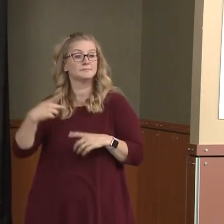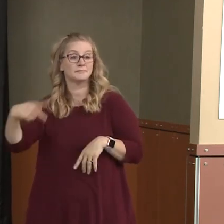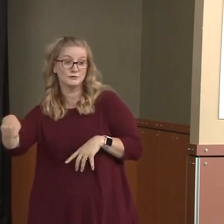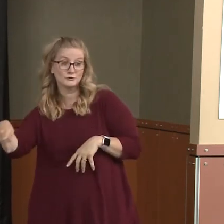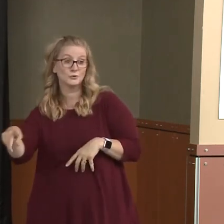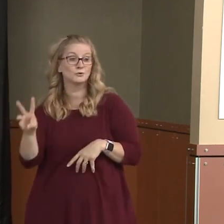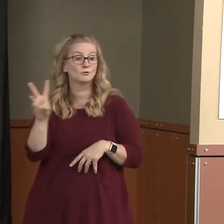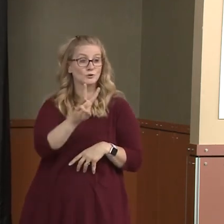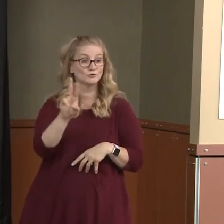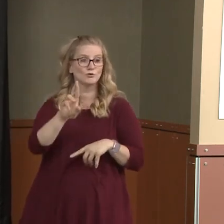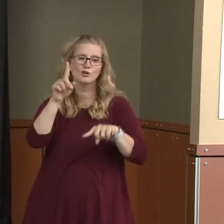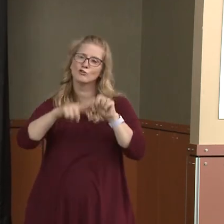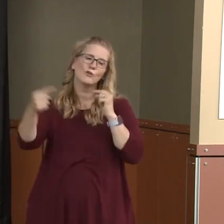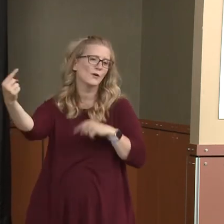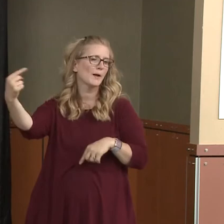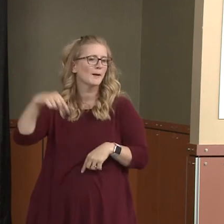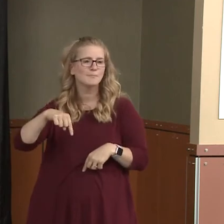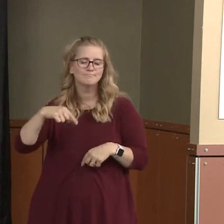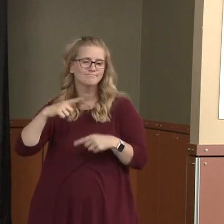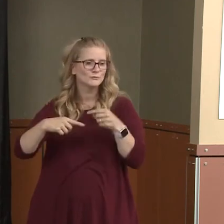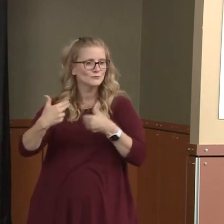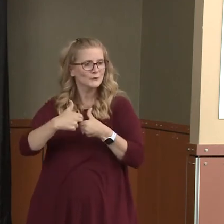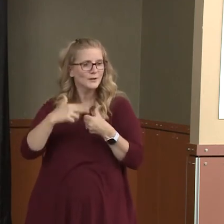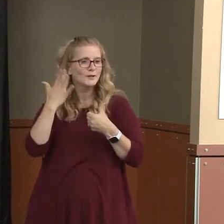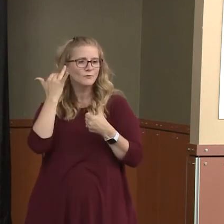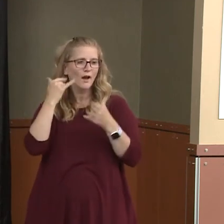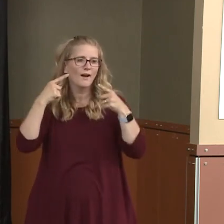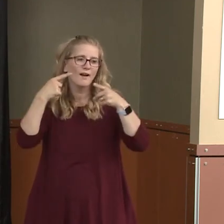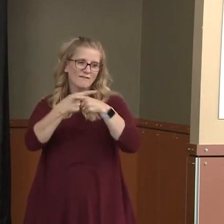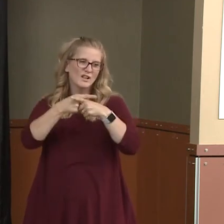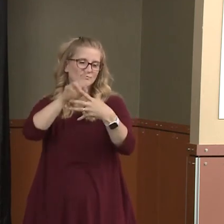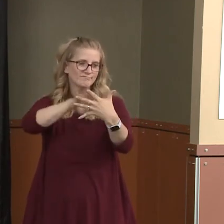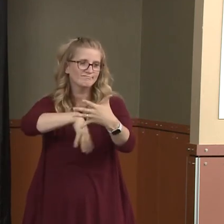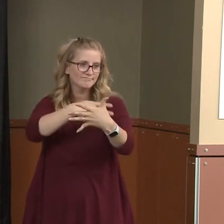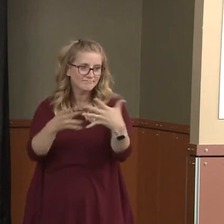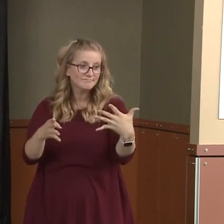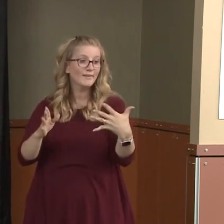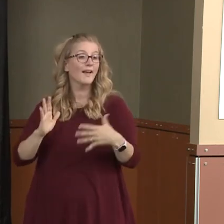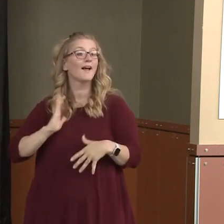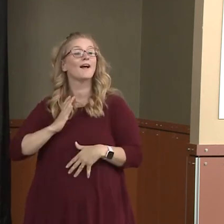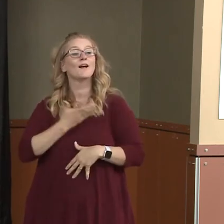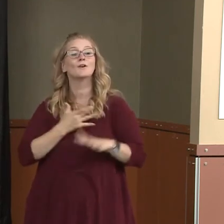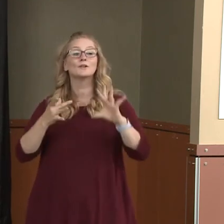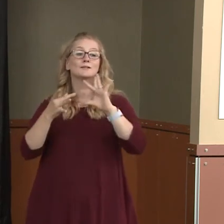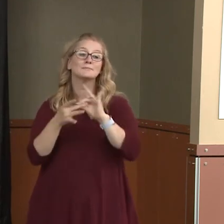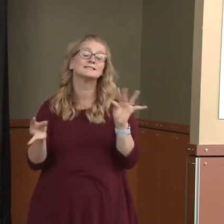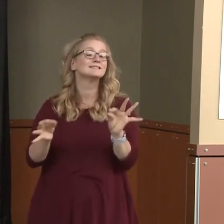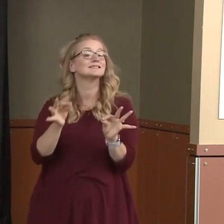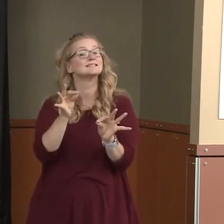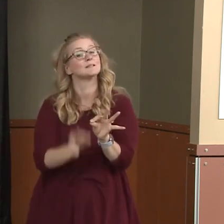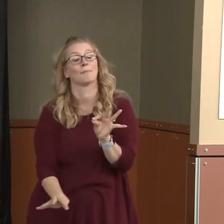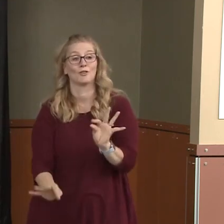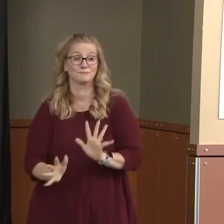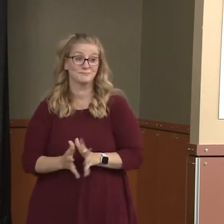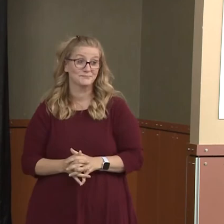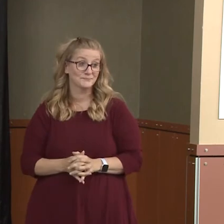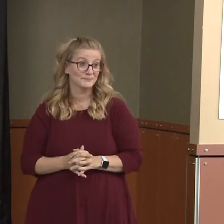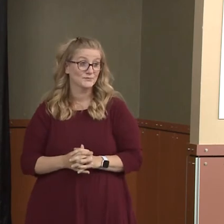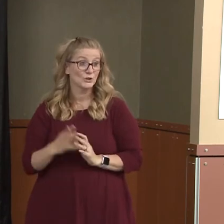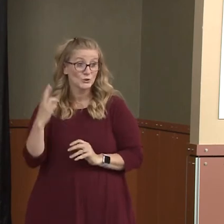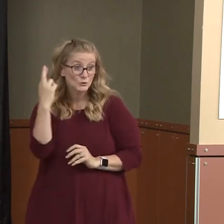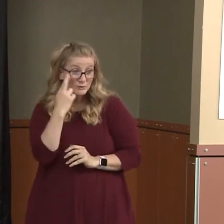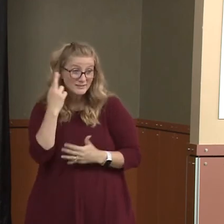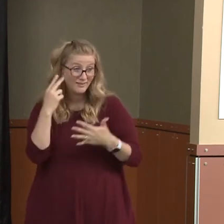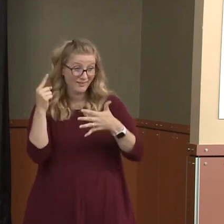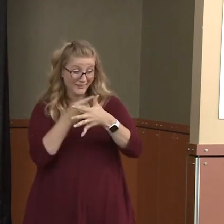able to be here today to join me. They had other conflicts. Our message is simple as well. There's a reason for the order of events that